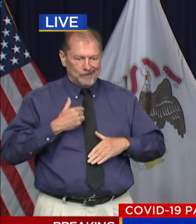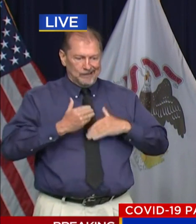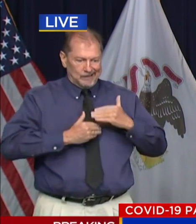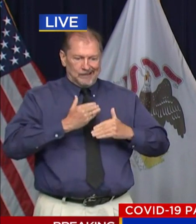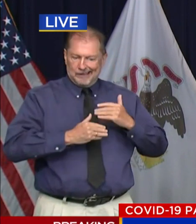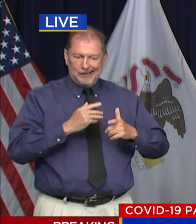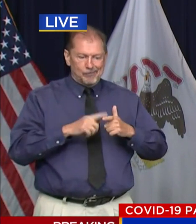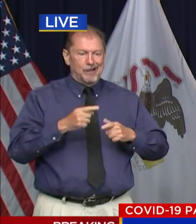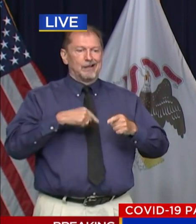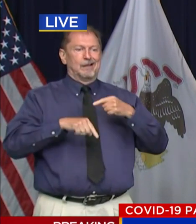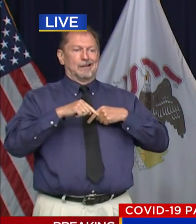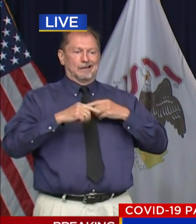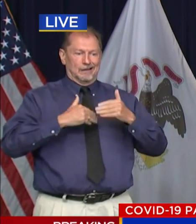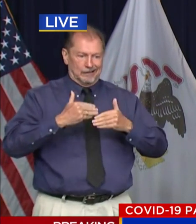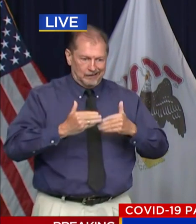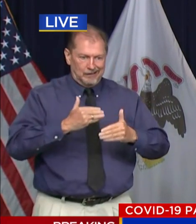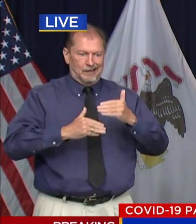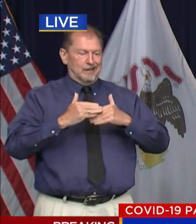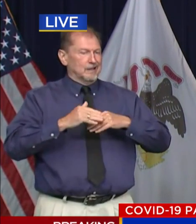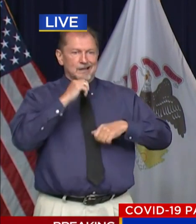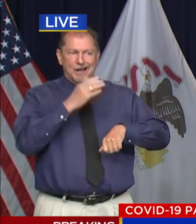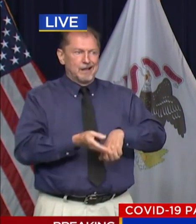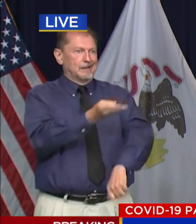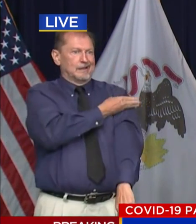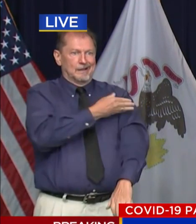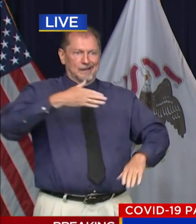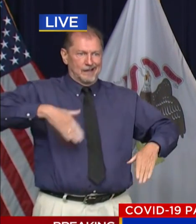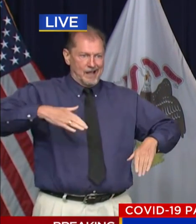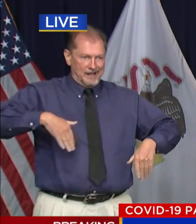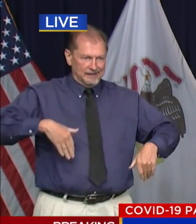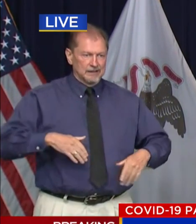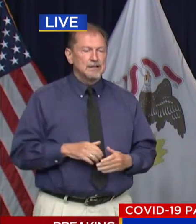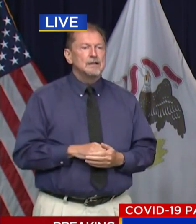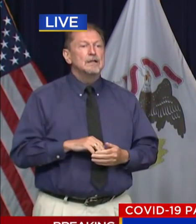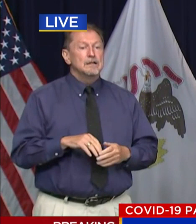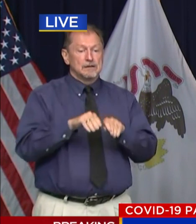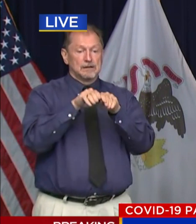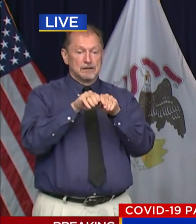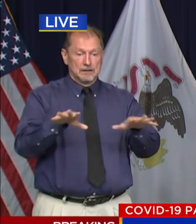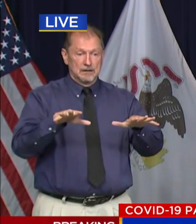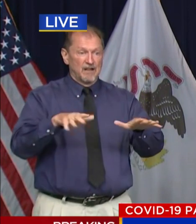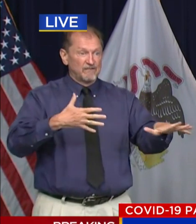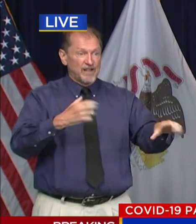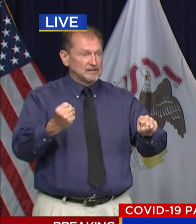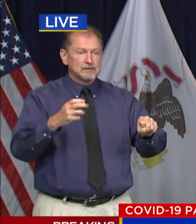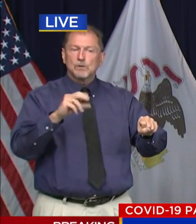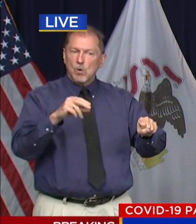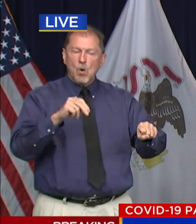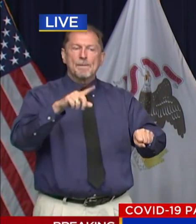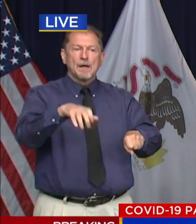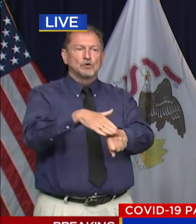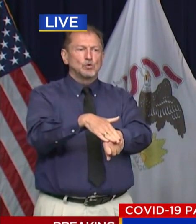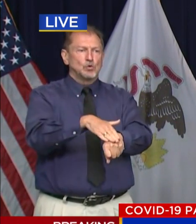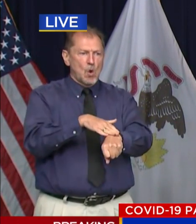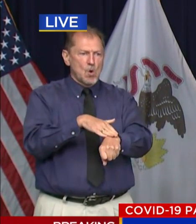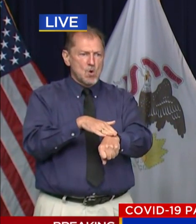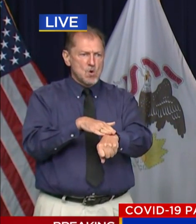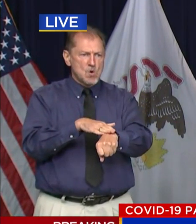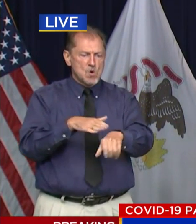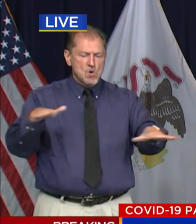tied behind our back. We must slow the rate of infection all across our state.